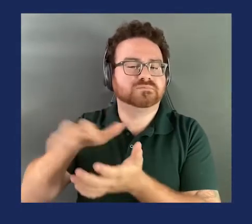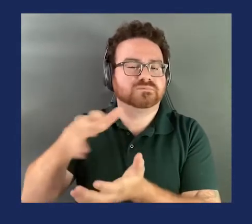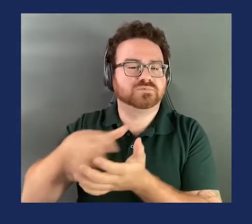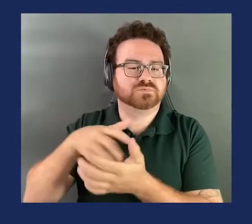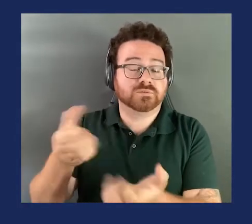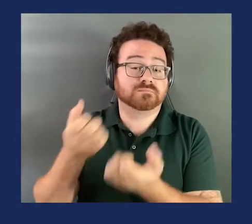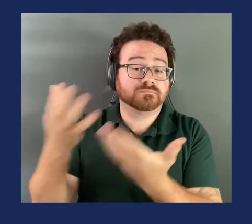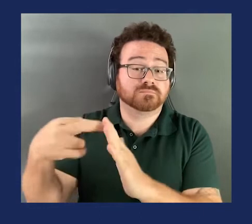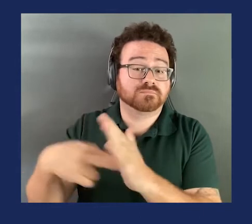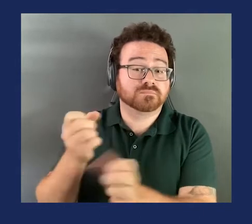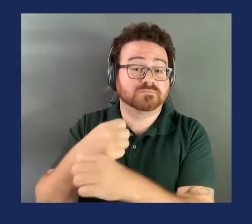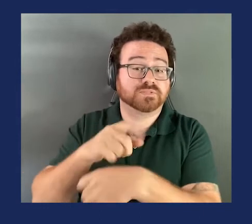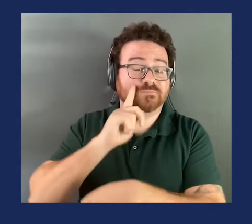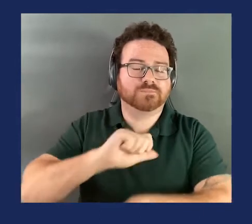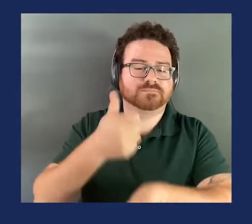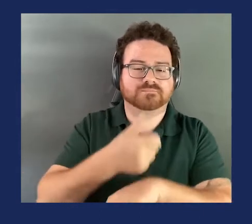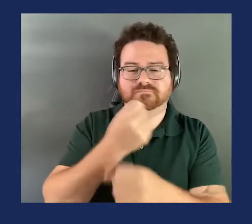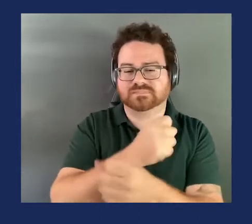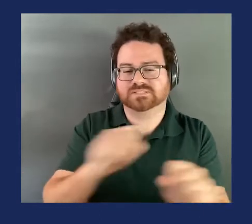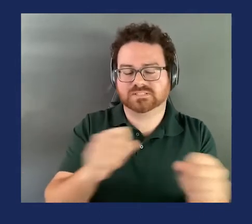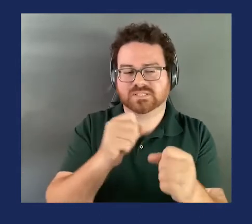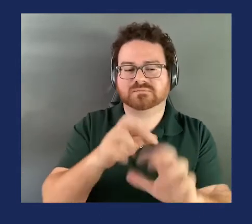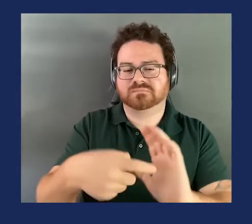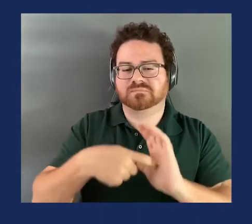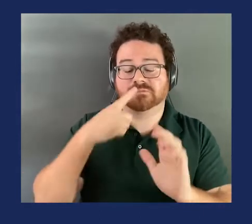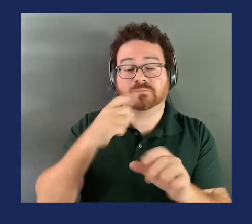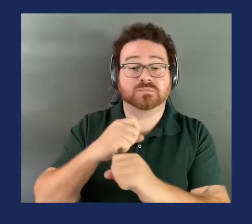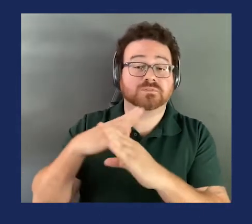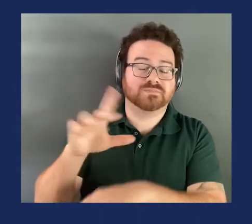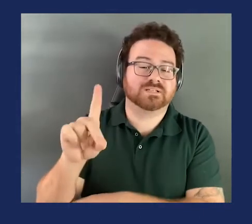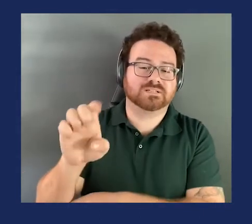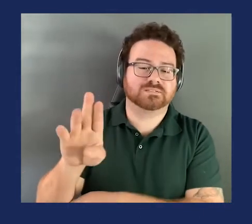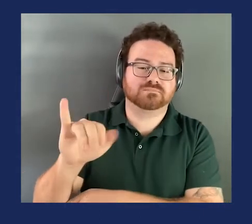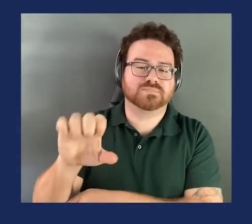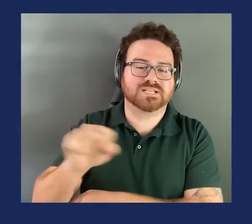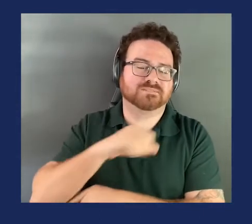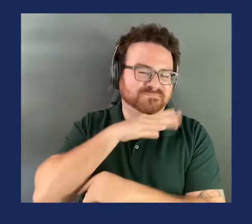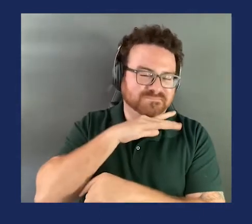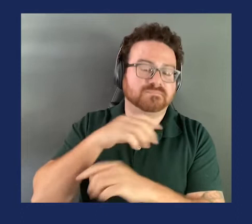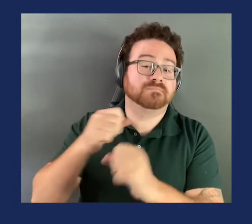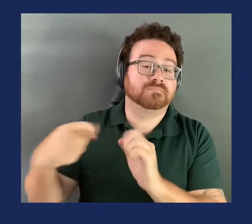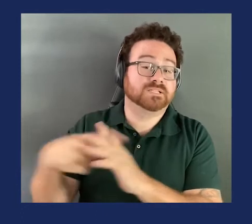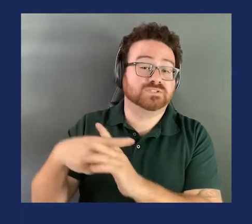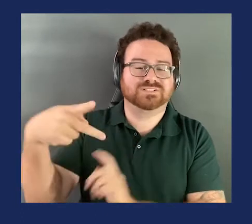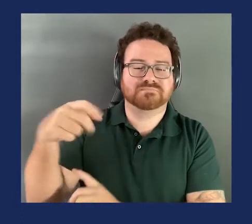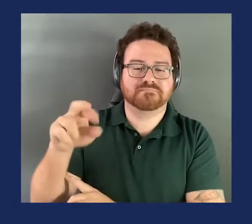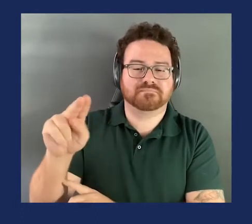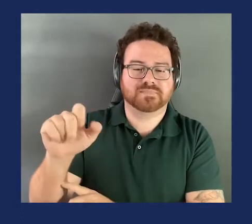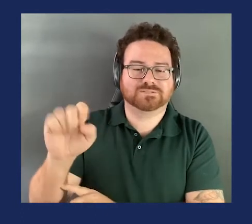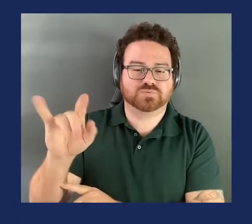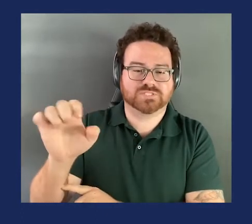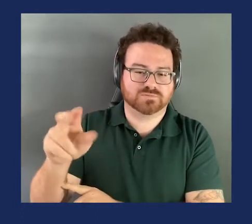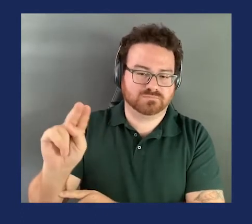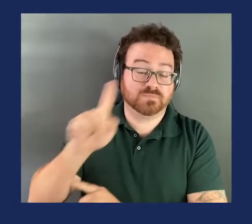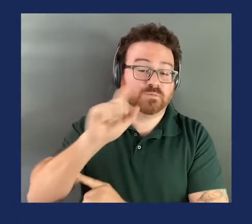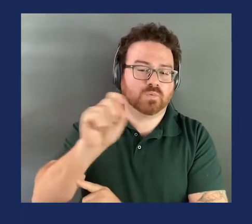safety requirements to prevent debris penetration in off-highway vehicles. Now, before we get started, I'm